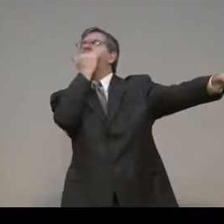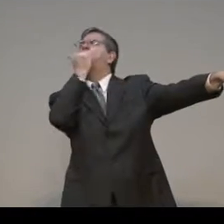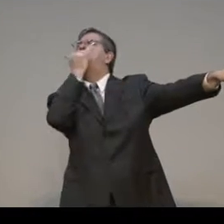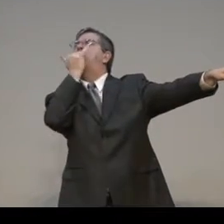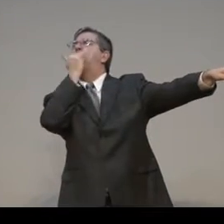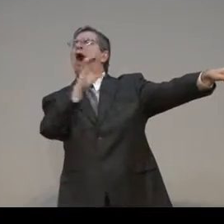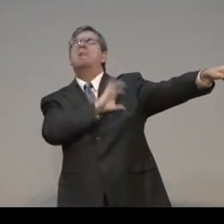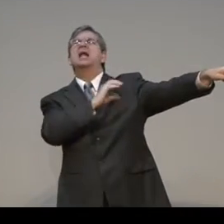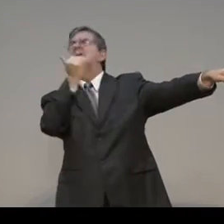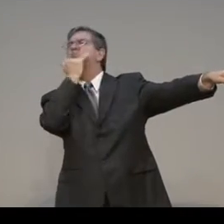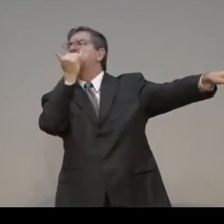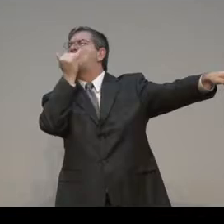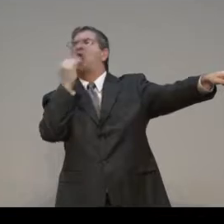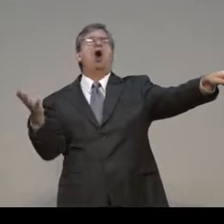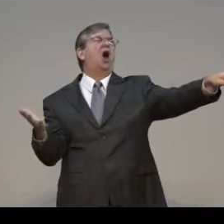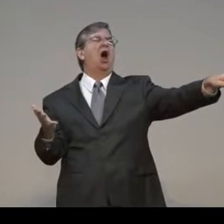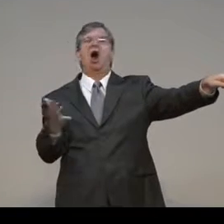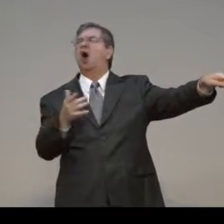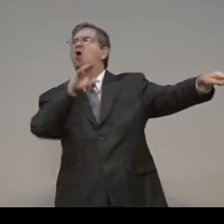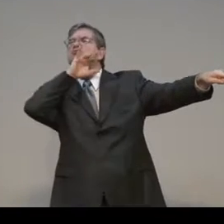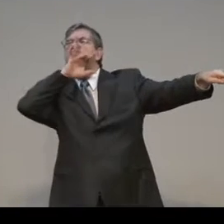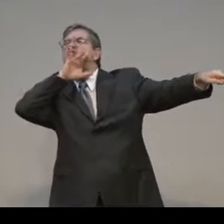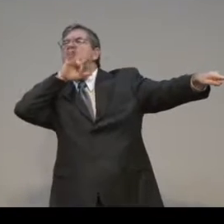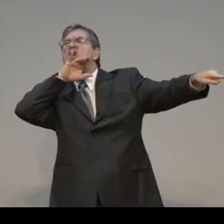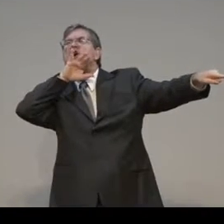Well, then you'd have a warrant and they could arrest you from that.